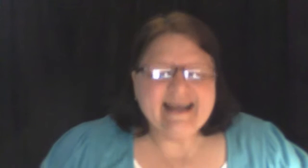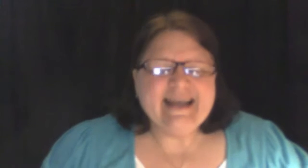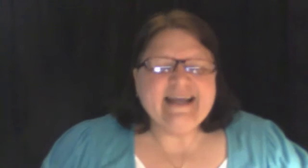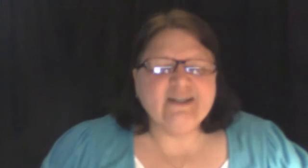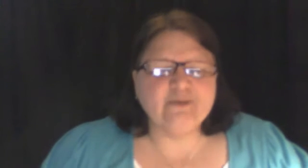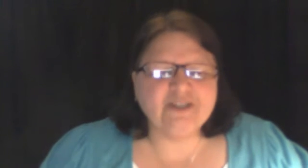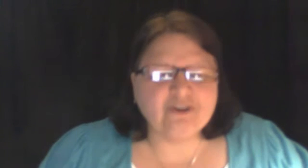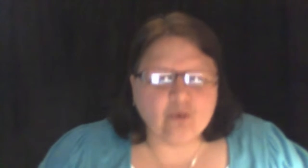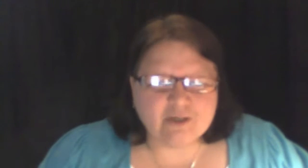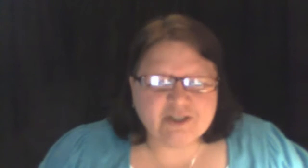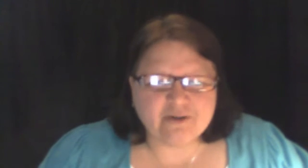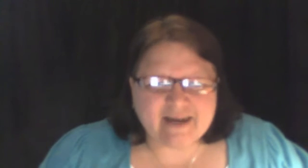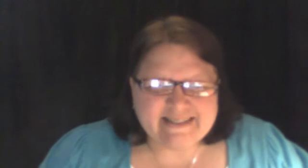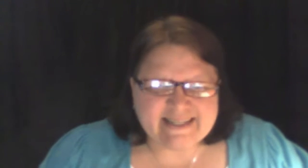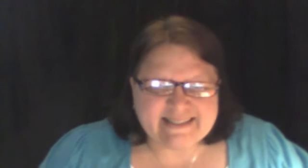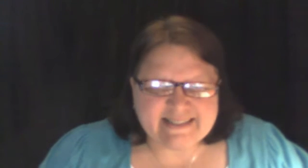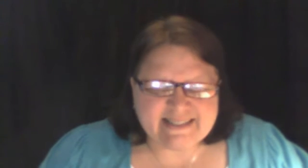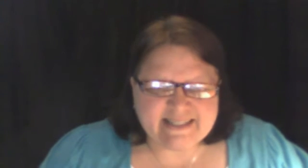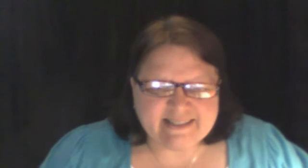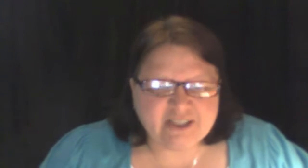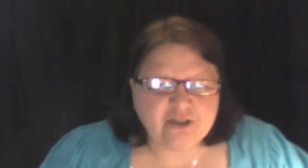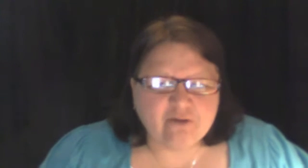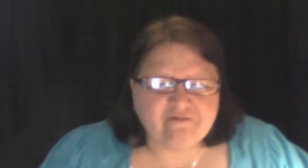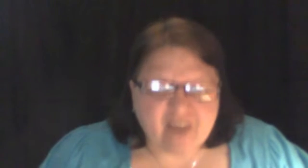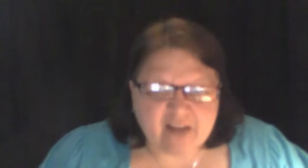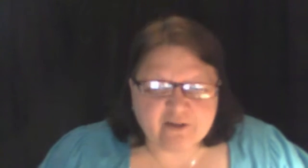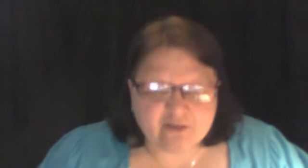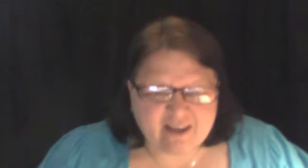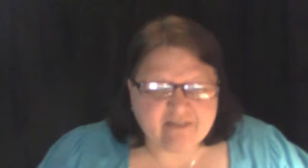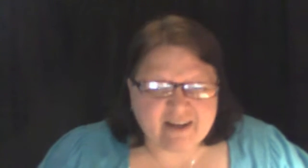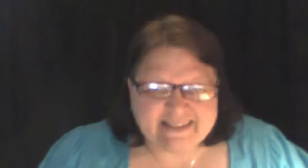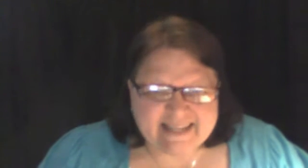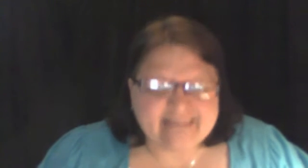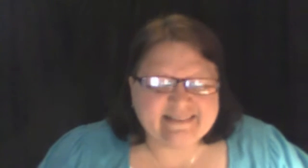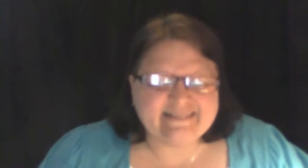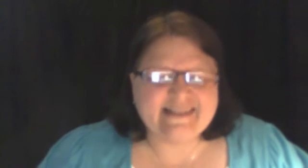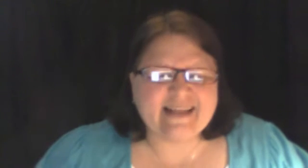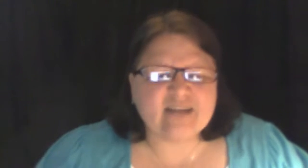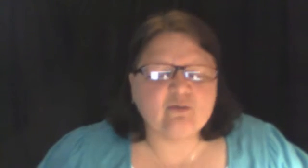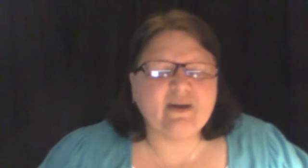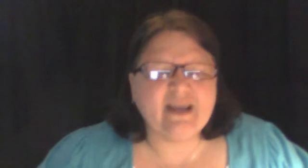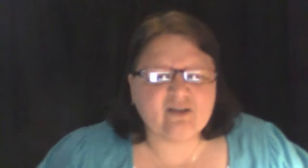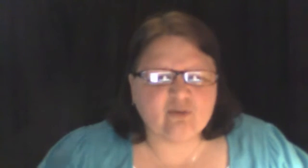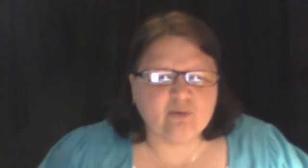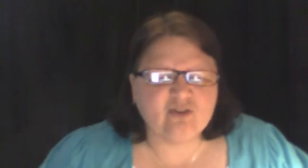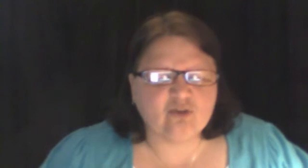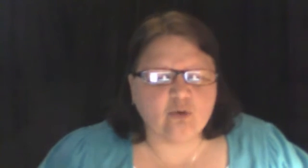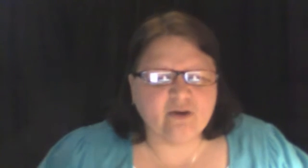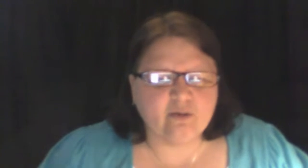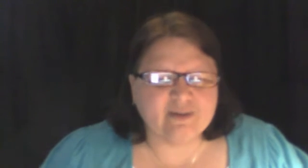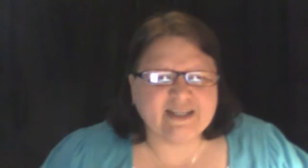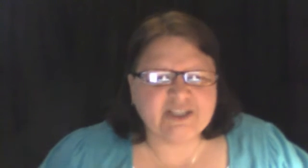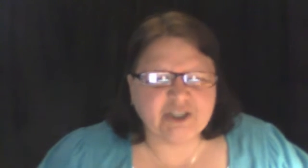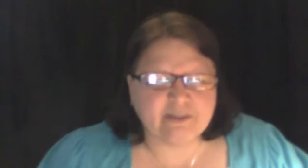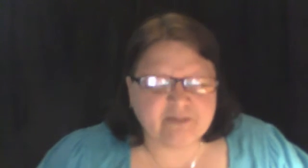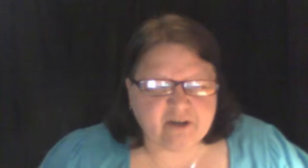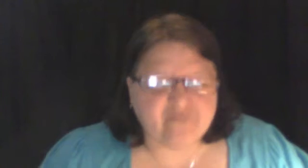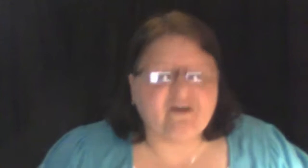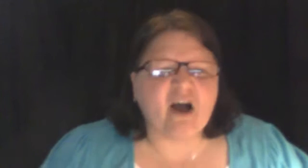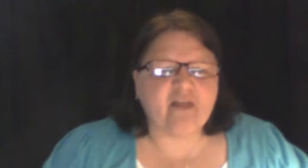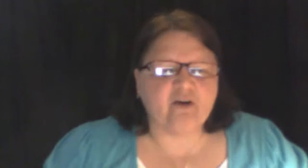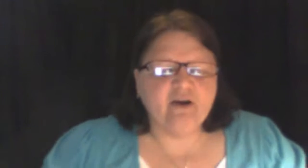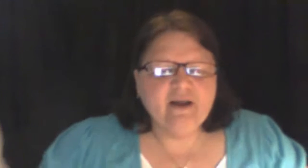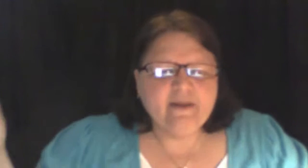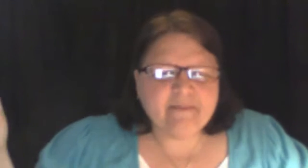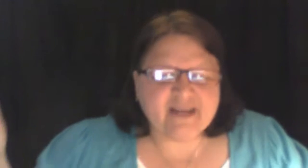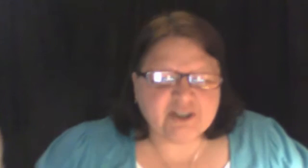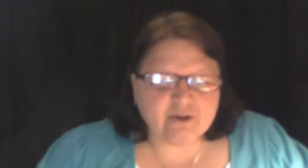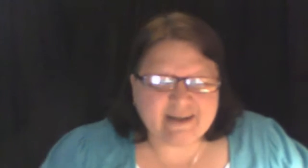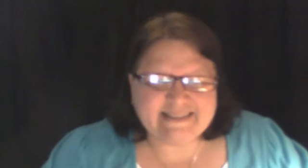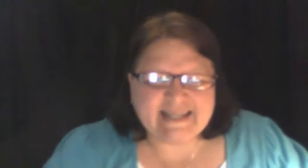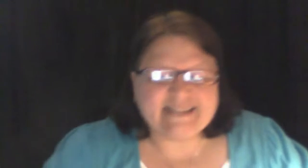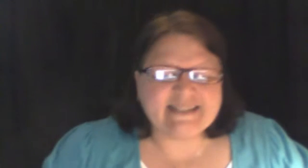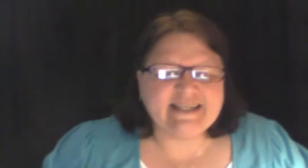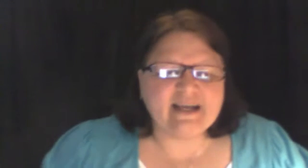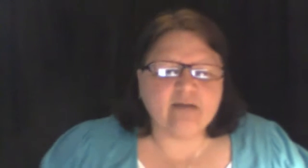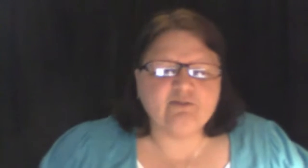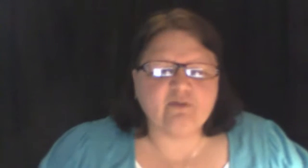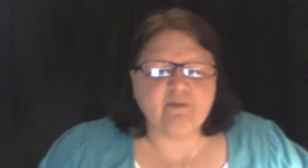He's restored your identity. Did you know fathers give identity? That's why you have to restore your relationship to your father, because your identity comes from